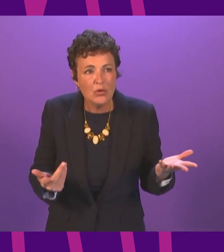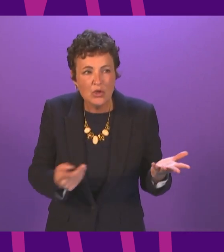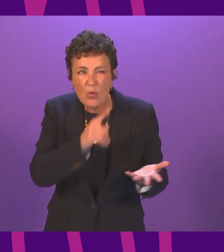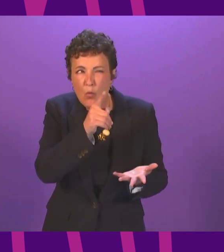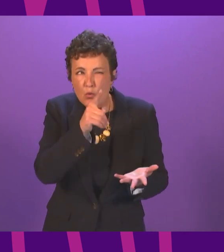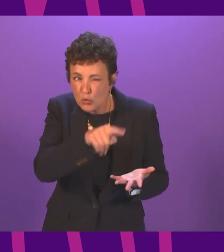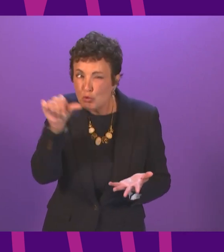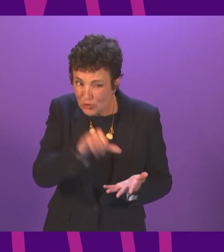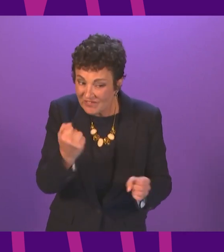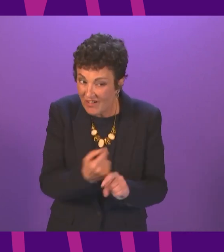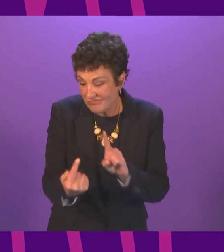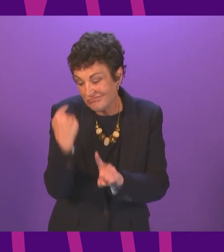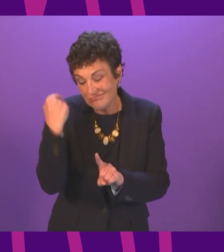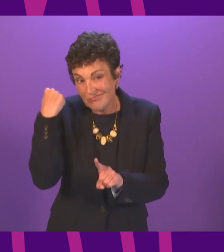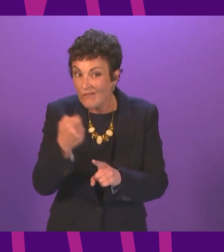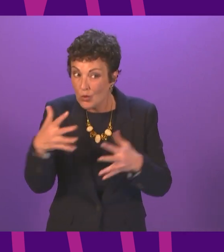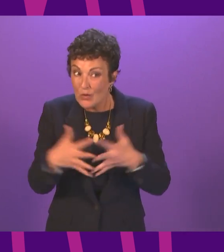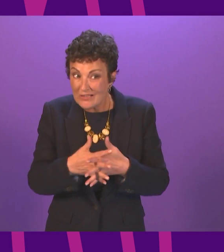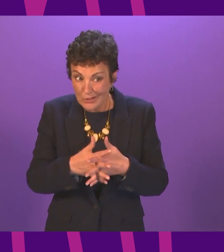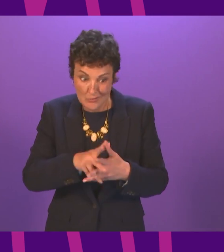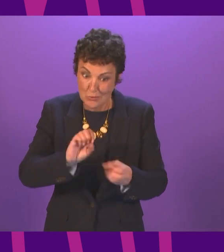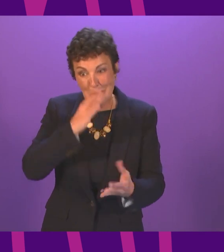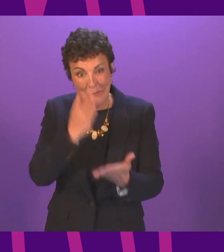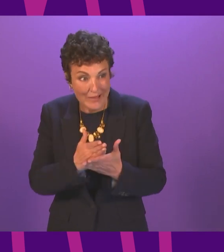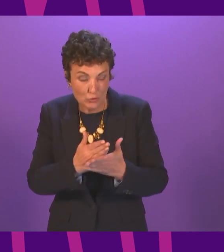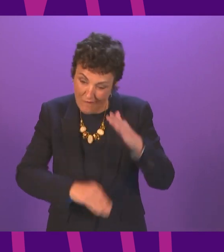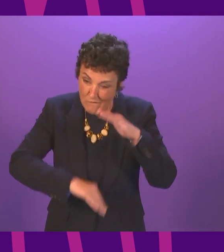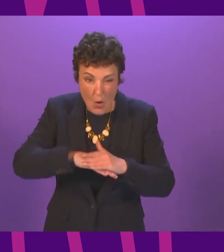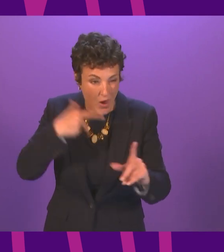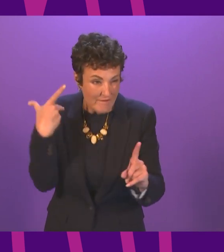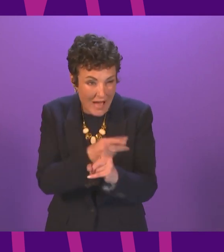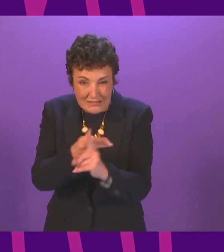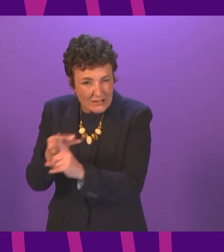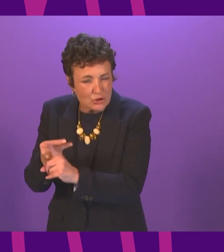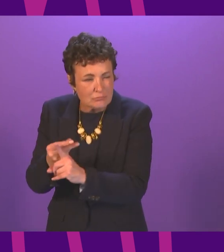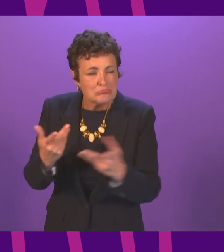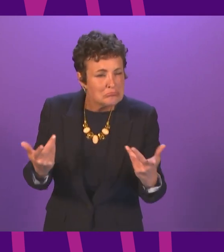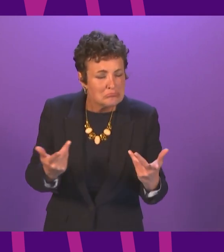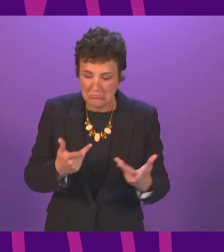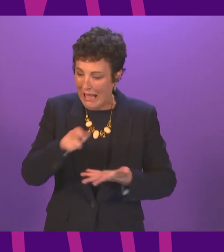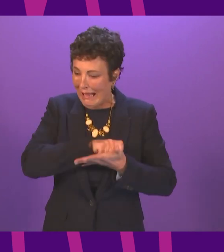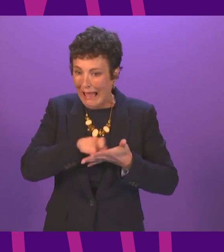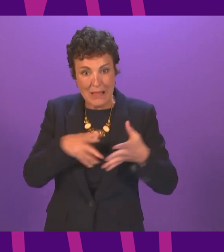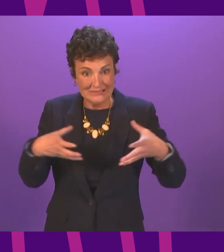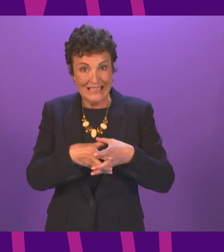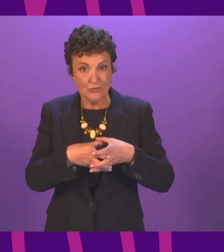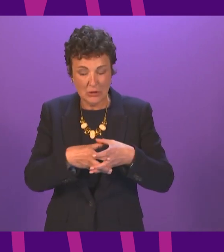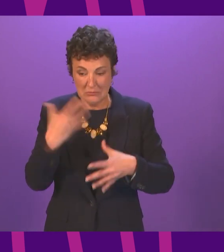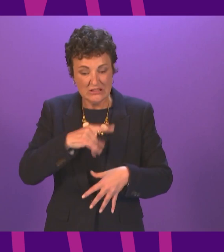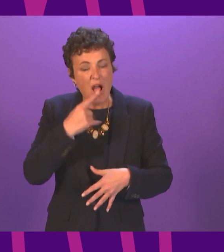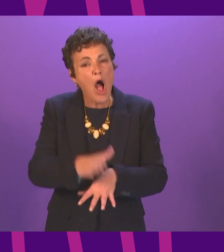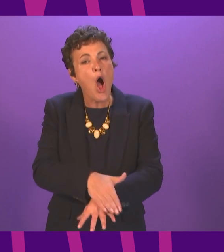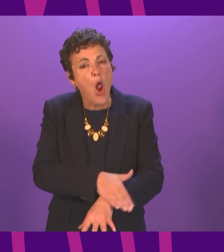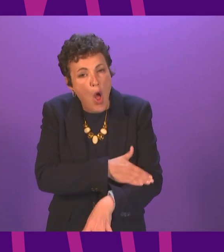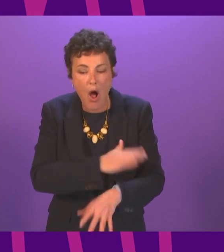should have been done weeks ago to maximise the rollout the cabinet secretary was asked about how long it will take